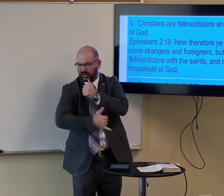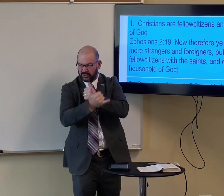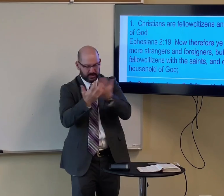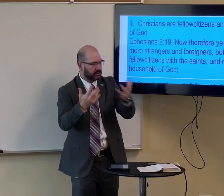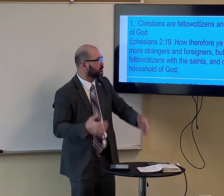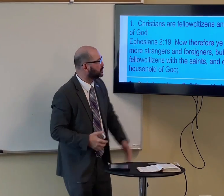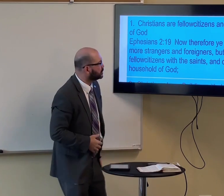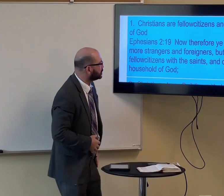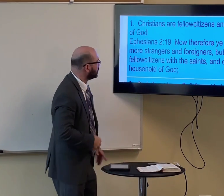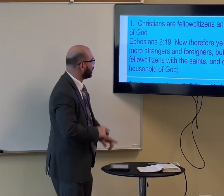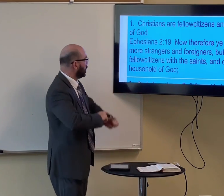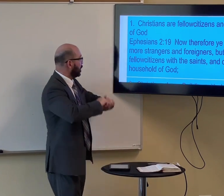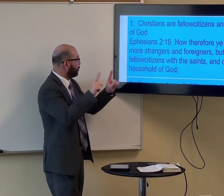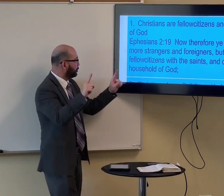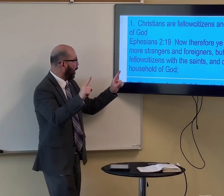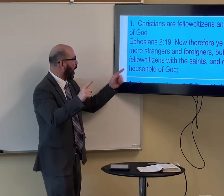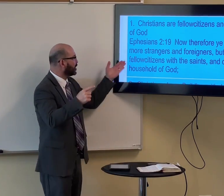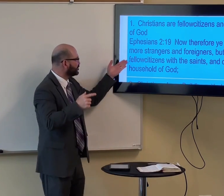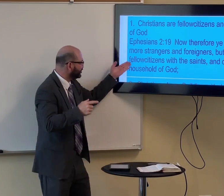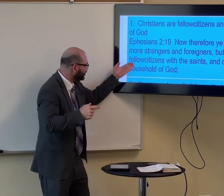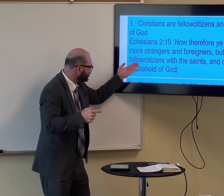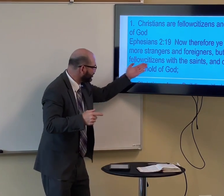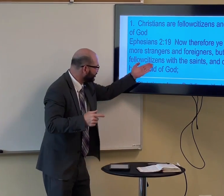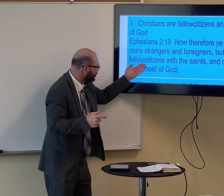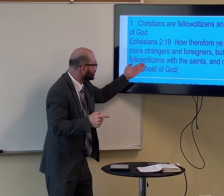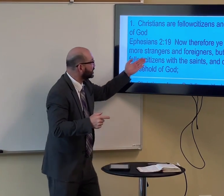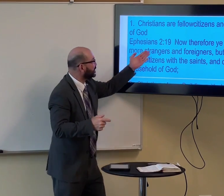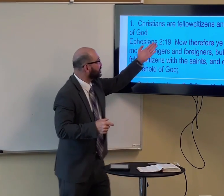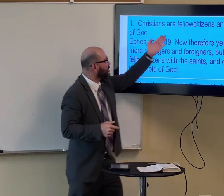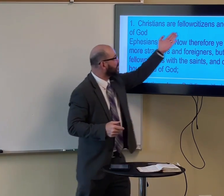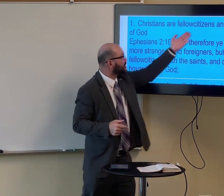That's, that means you're not from another country, but, you're fellow citizens